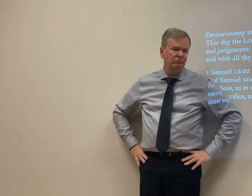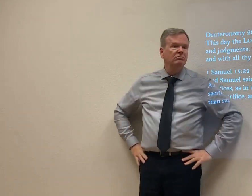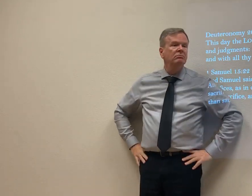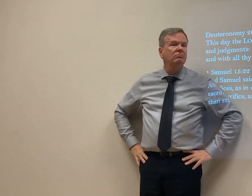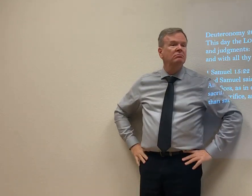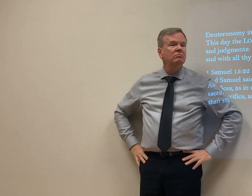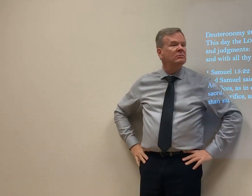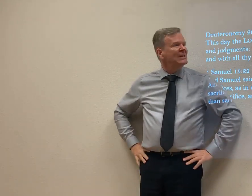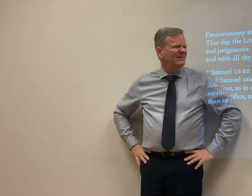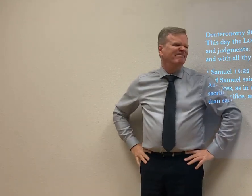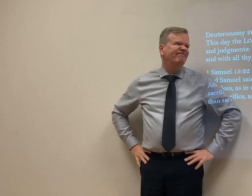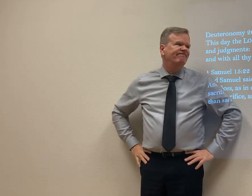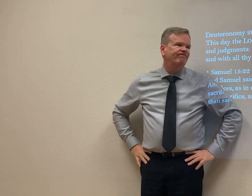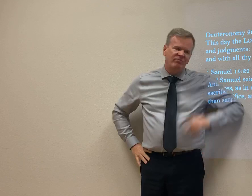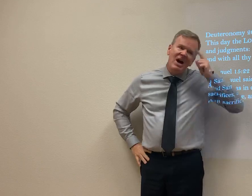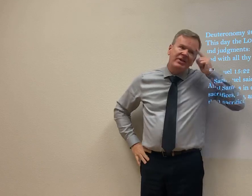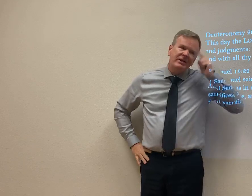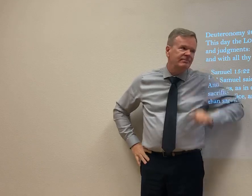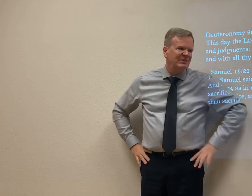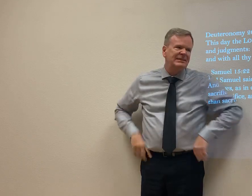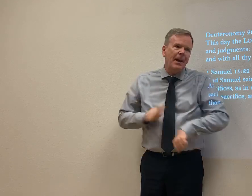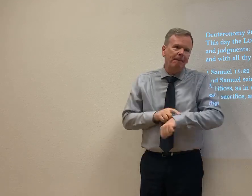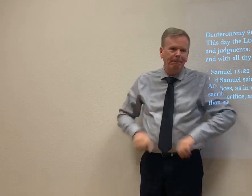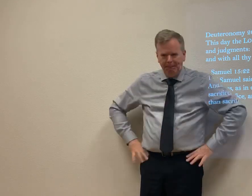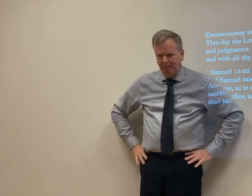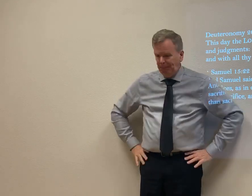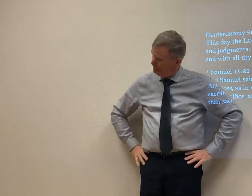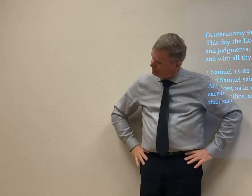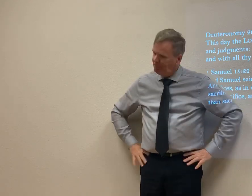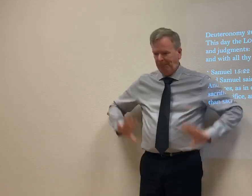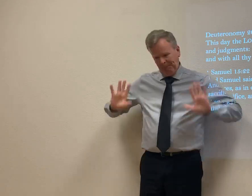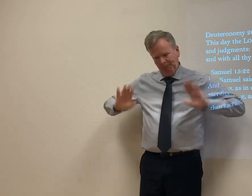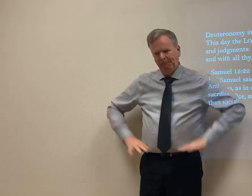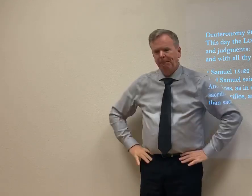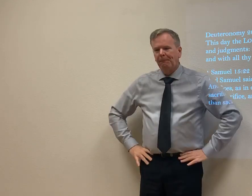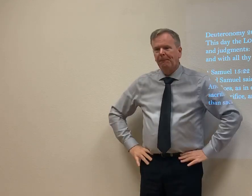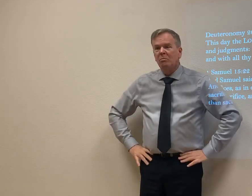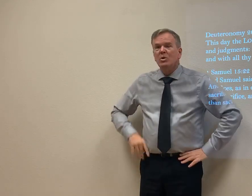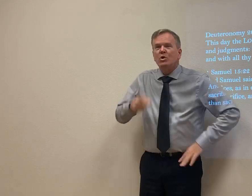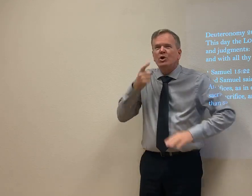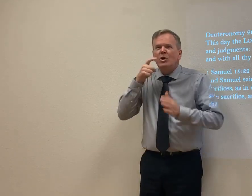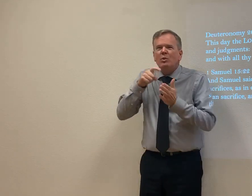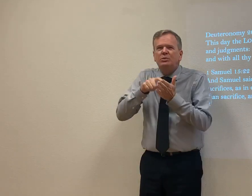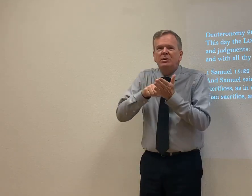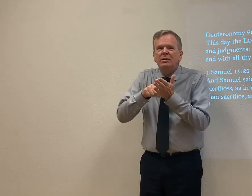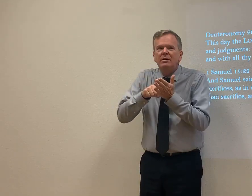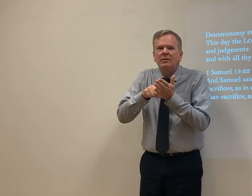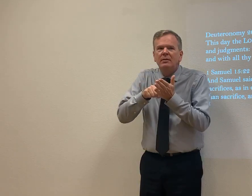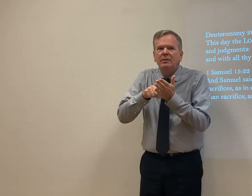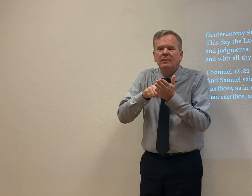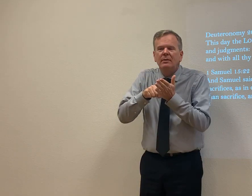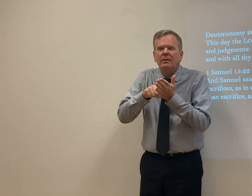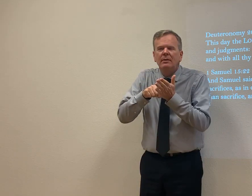go off on your own. The assistant said, yep, this is time. This is right. But you notice the change.